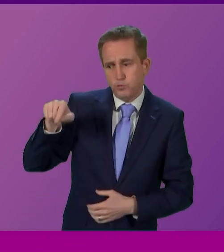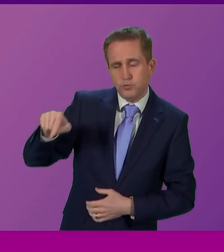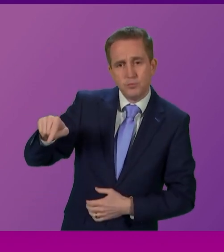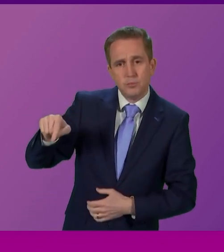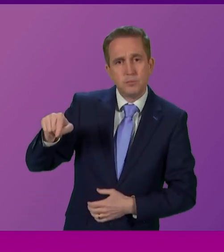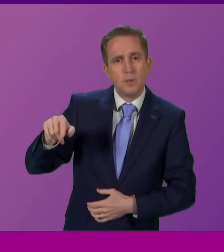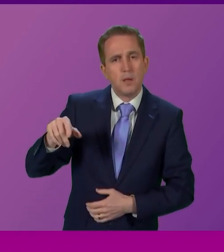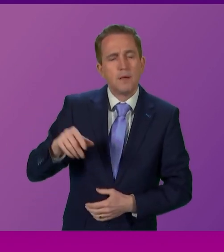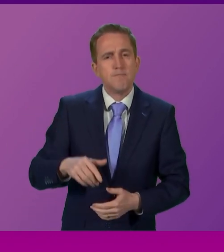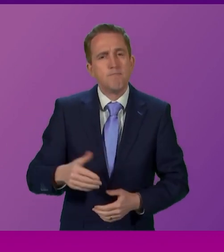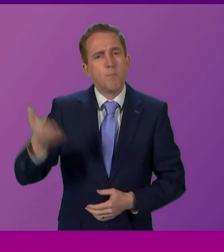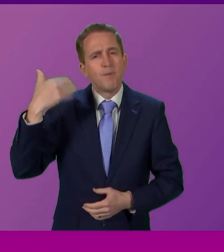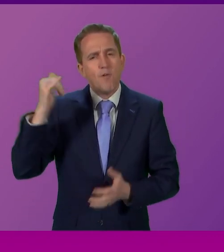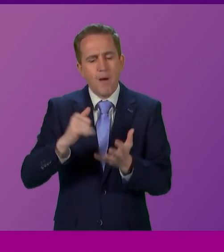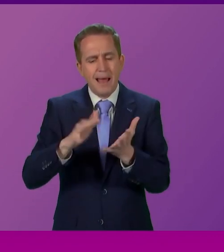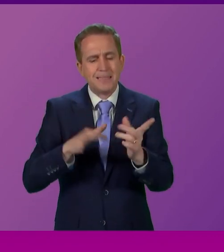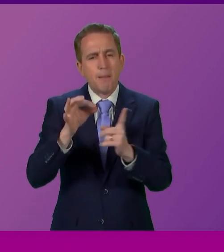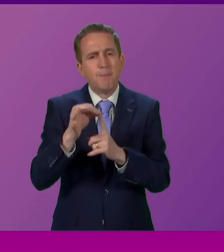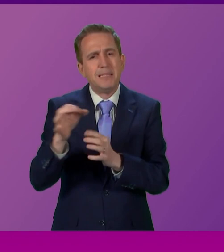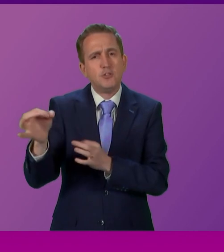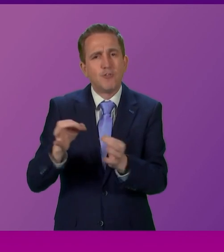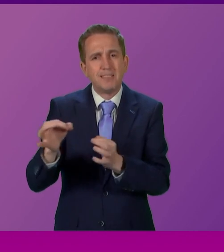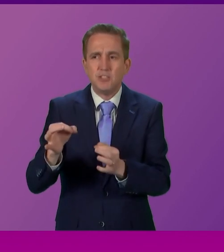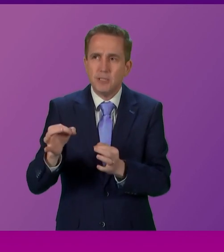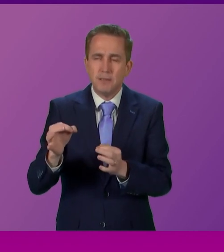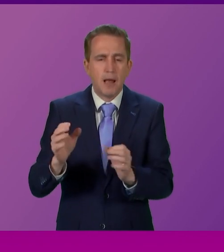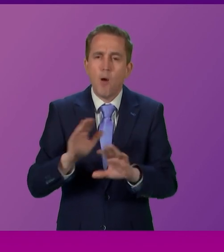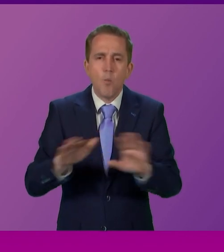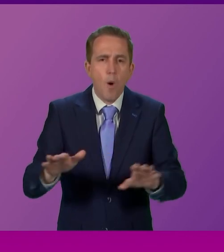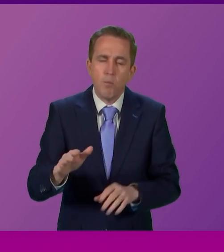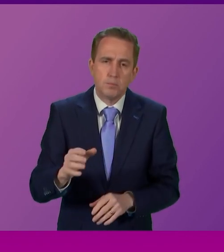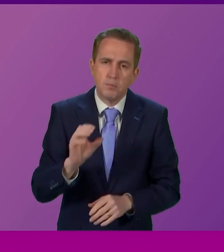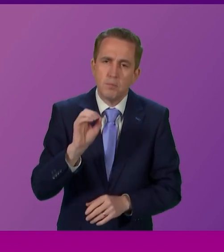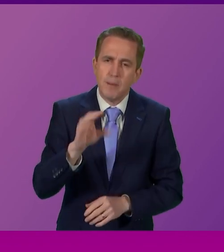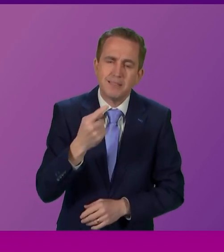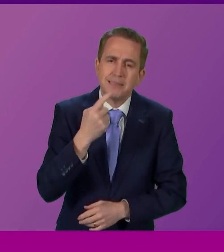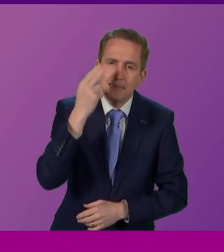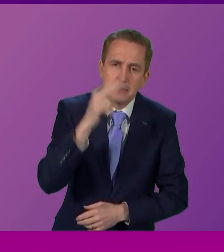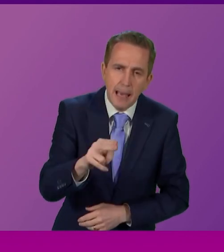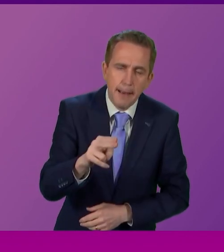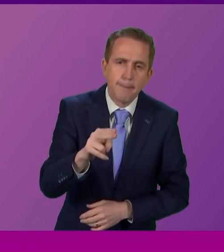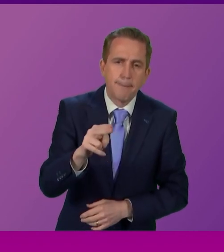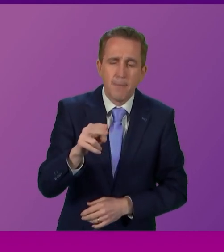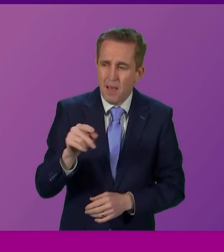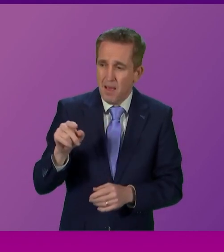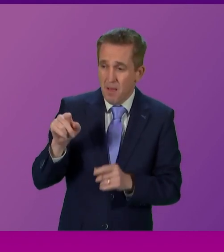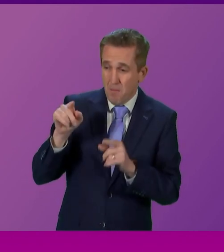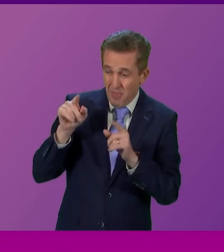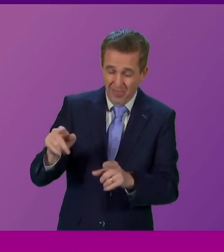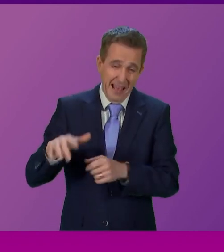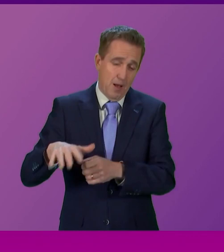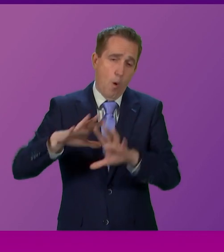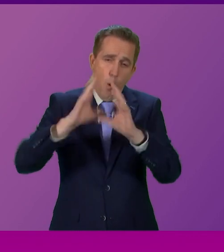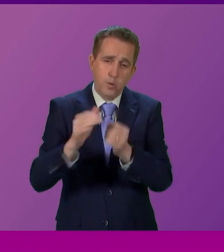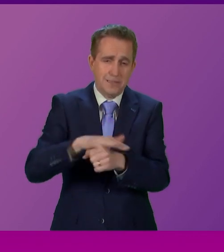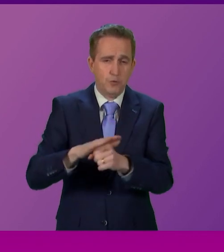Once upon a time it was the SNP's strategy of he whose name shall not be spoken. But what a sorrowful disaster that has been.